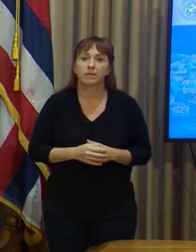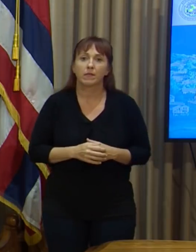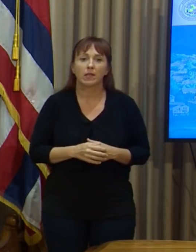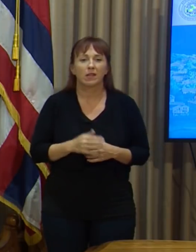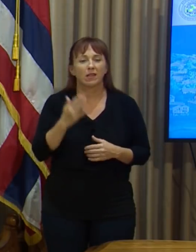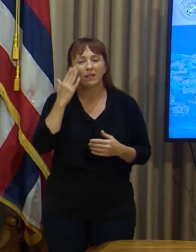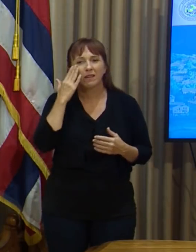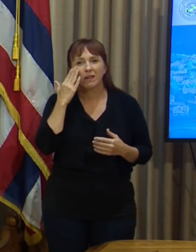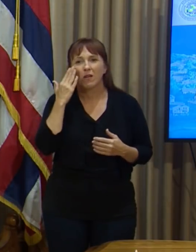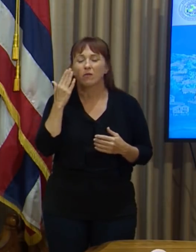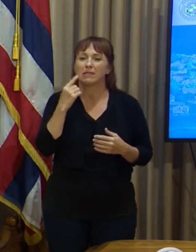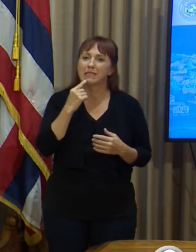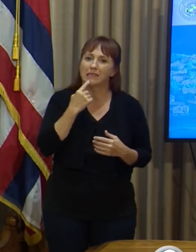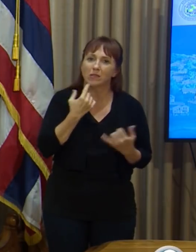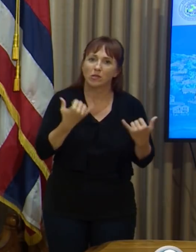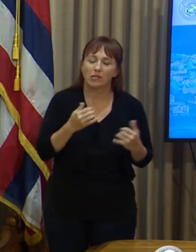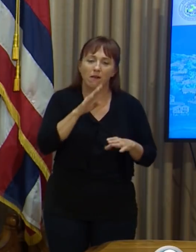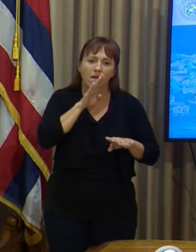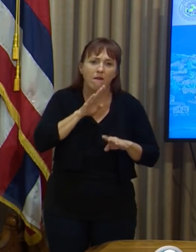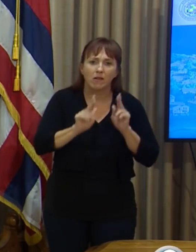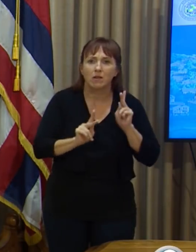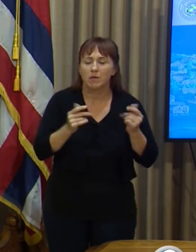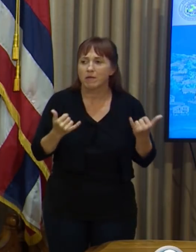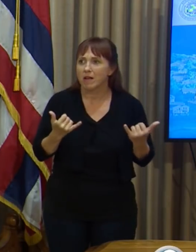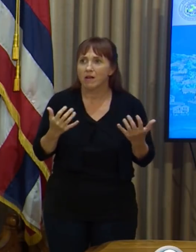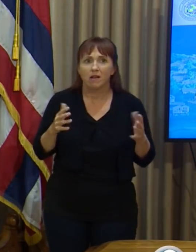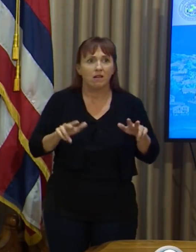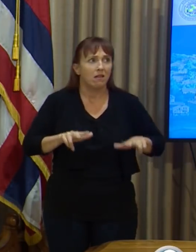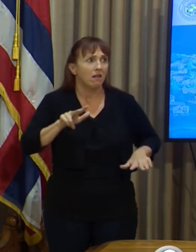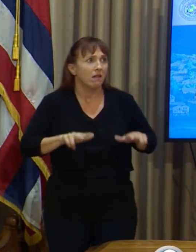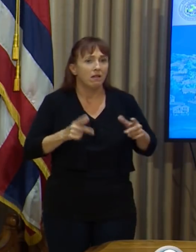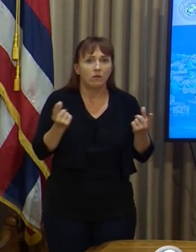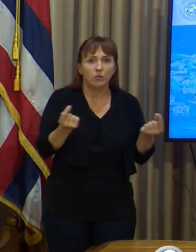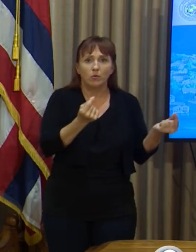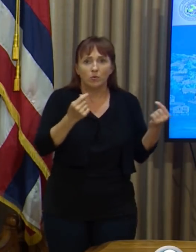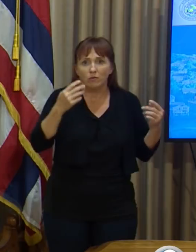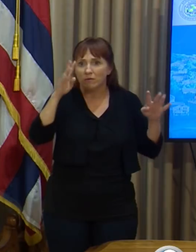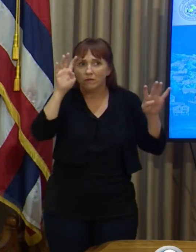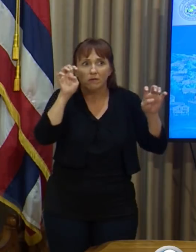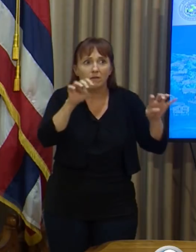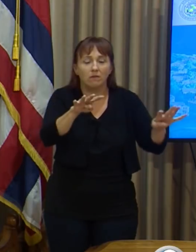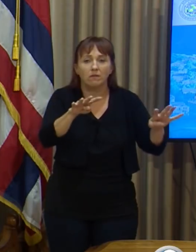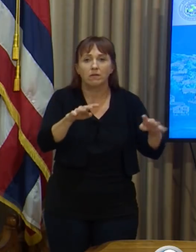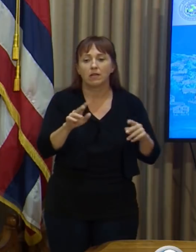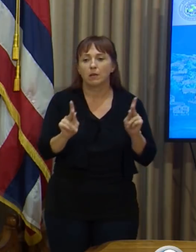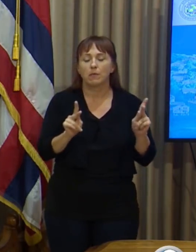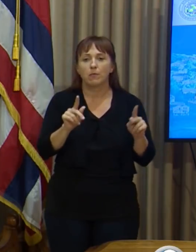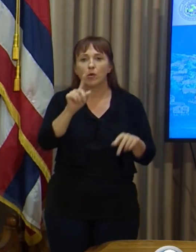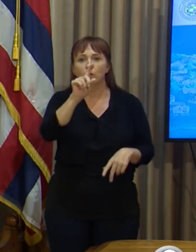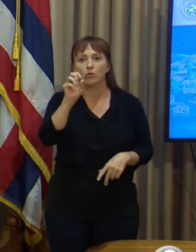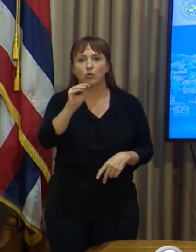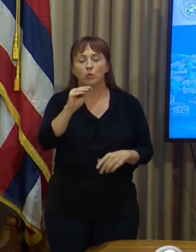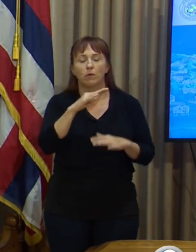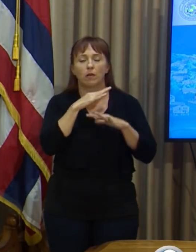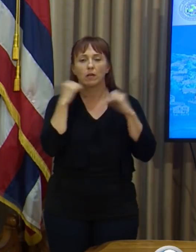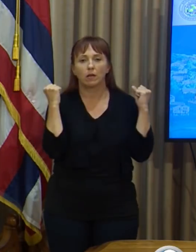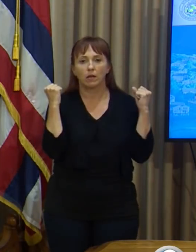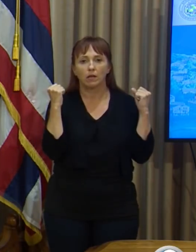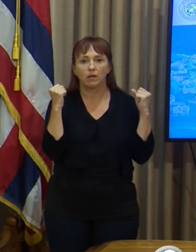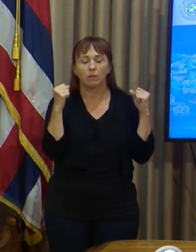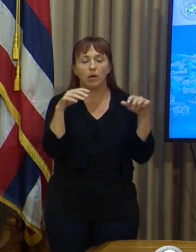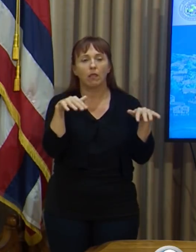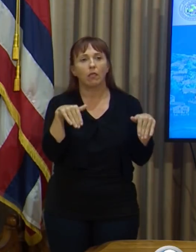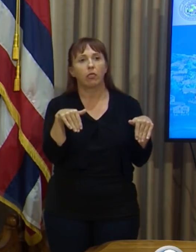situation is. We all know how frustrated people are during these uncertain times. We know that everyone is zoomed out. But let's not